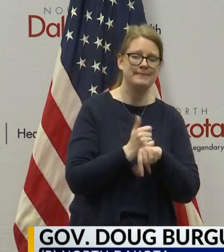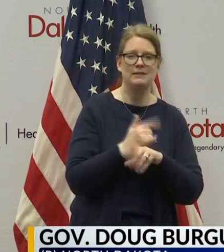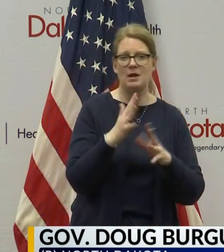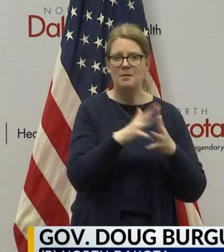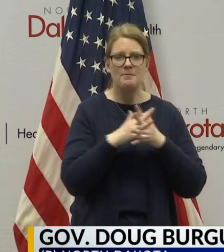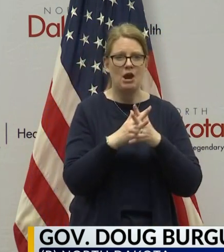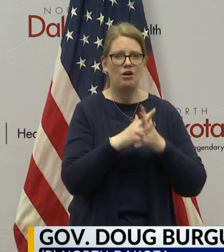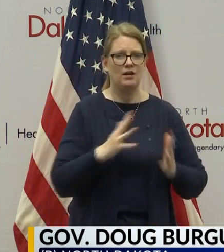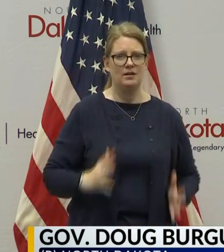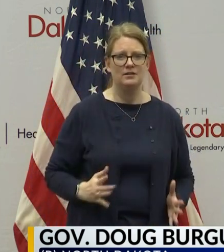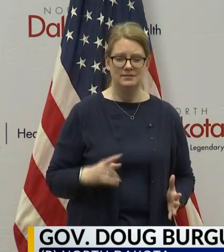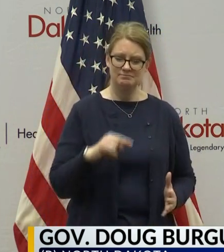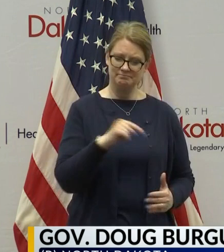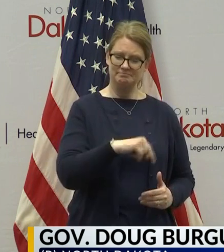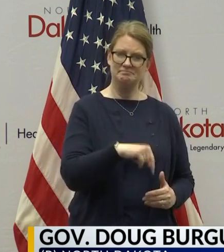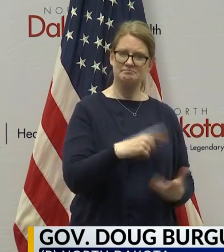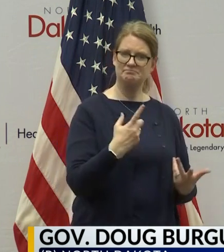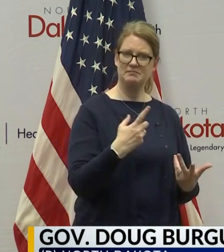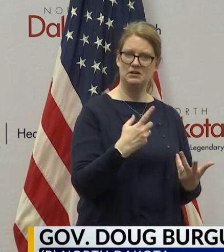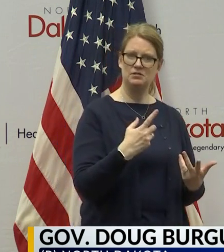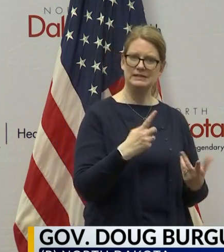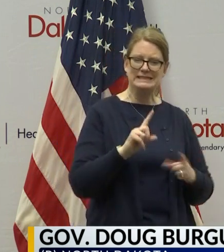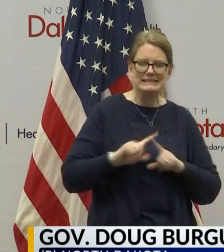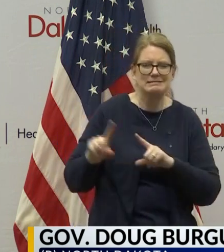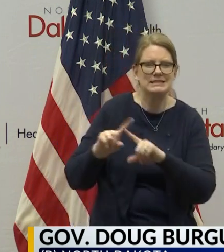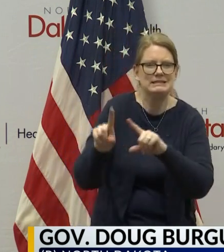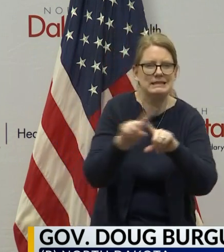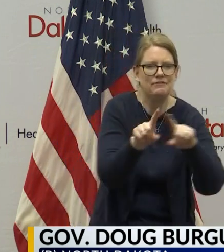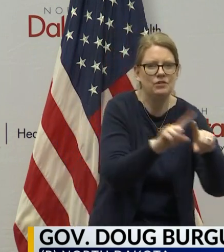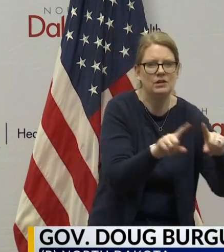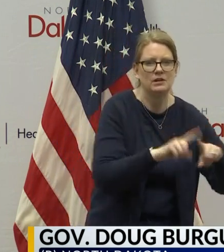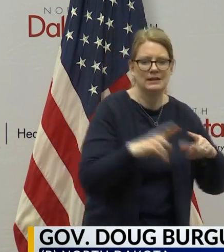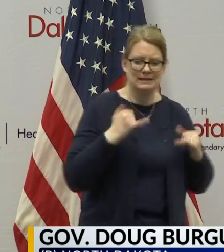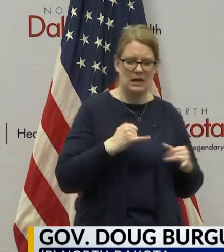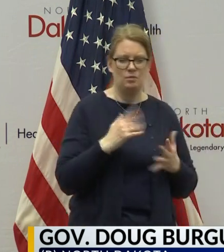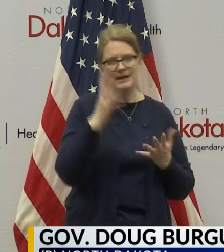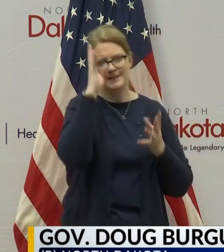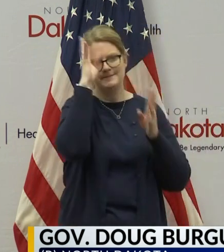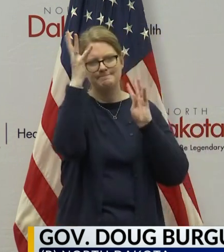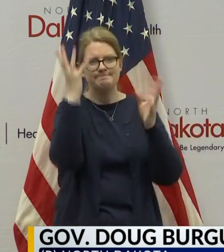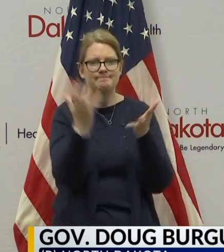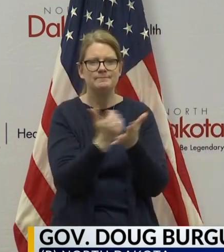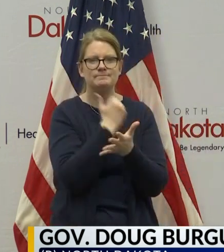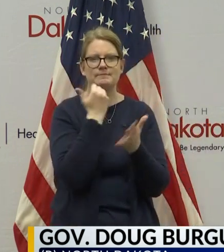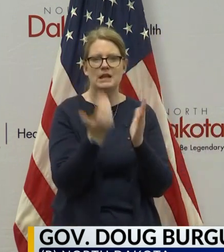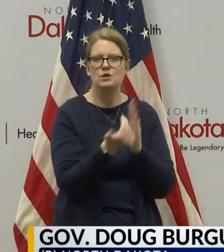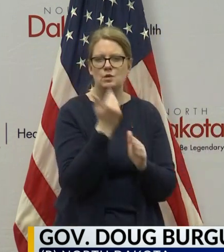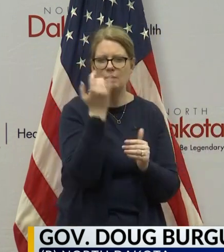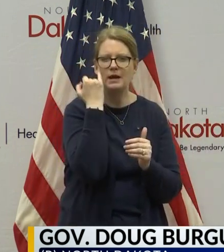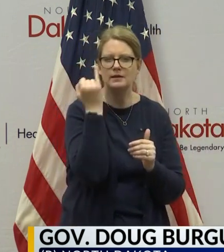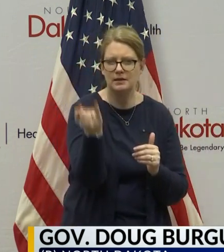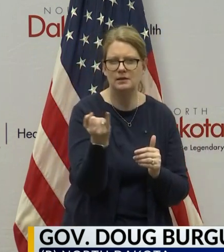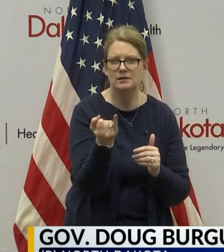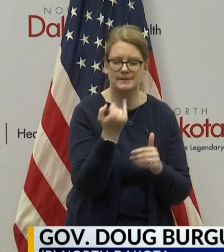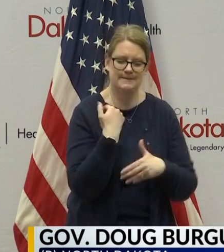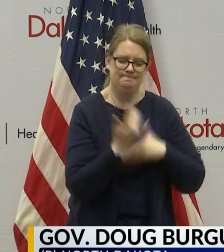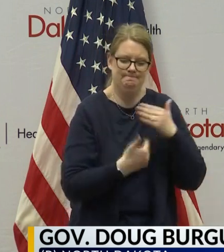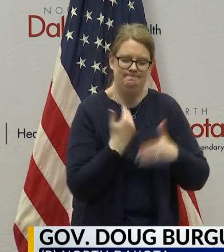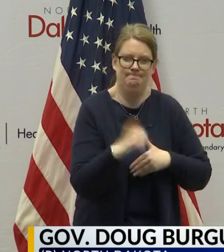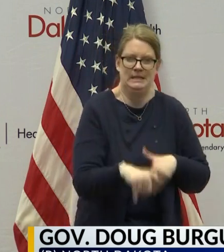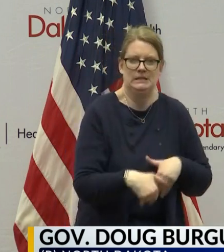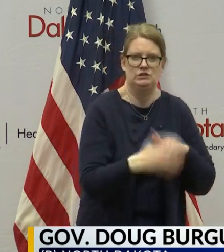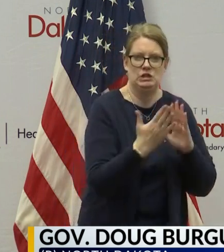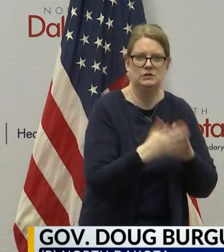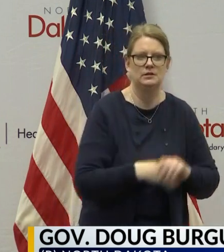I think we're uniquely suited to use innovation to try to get through this. So, I think what's